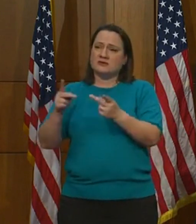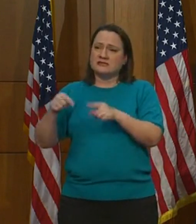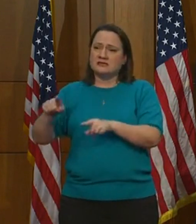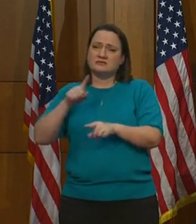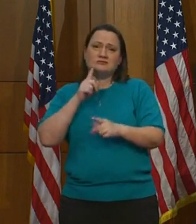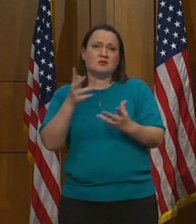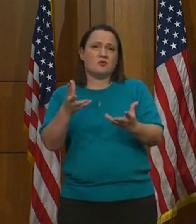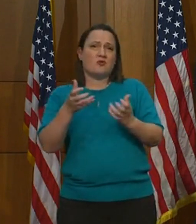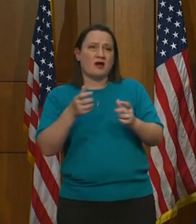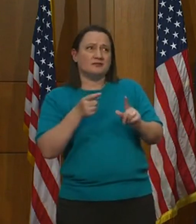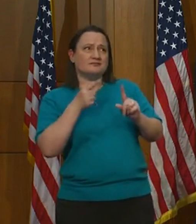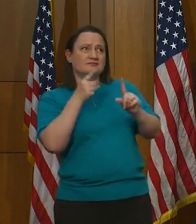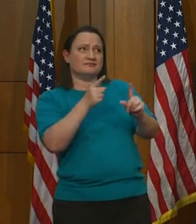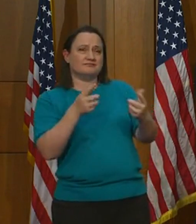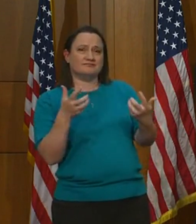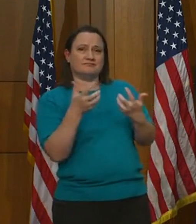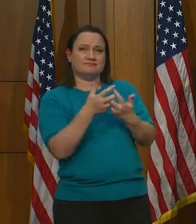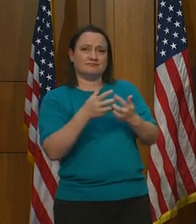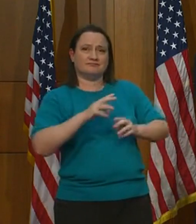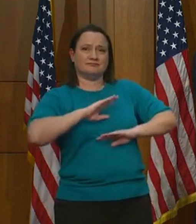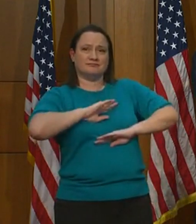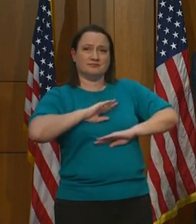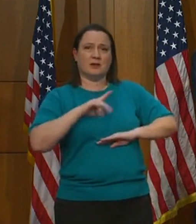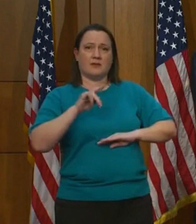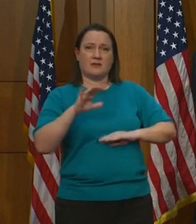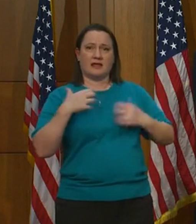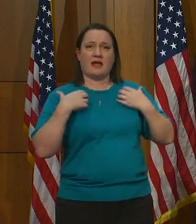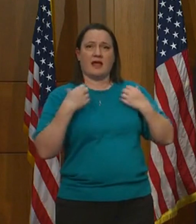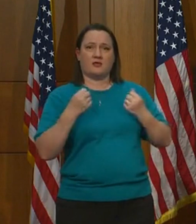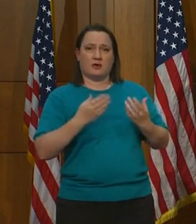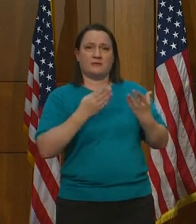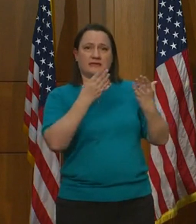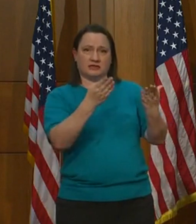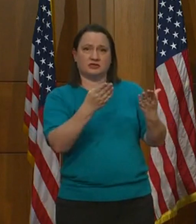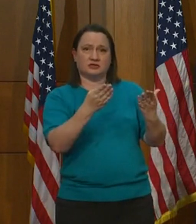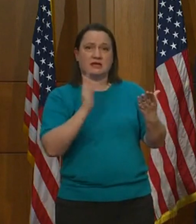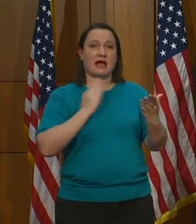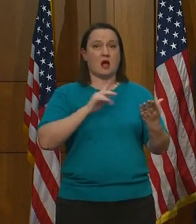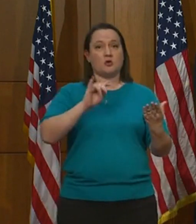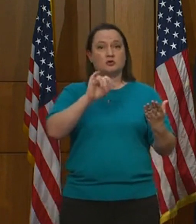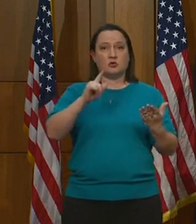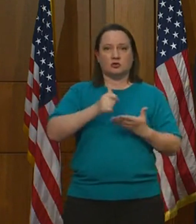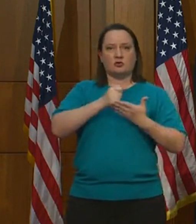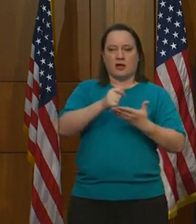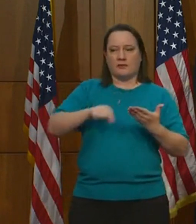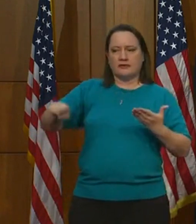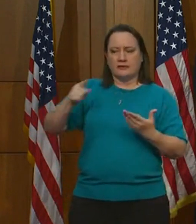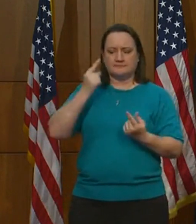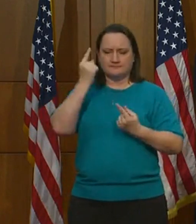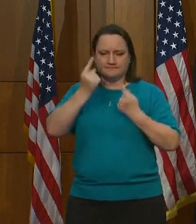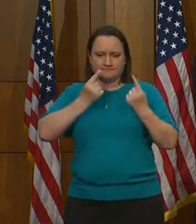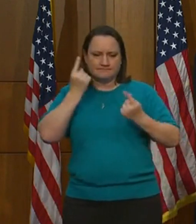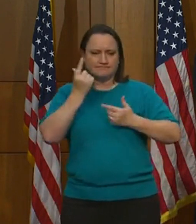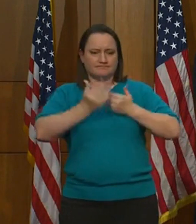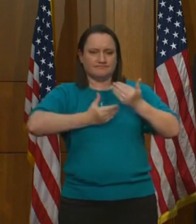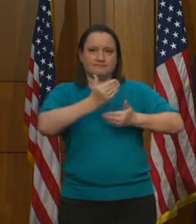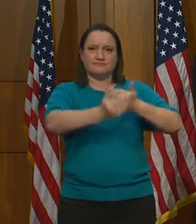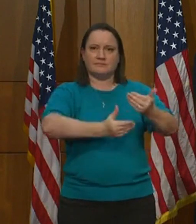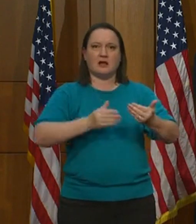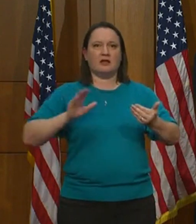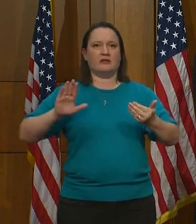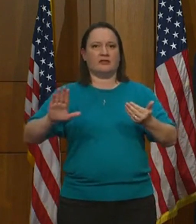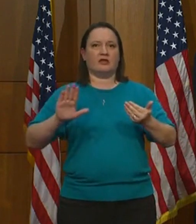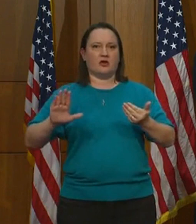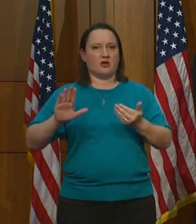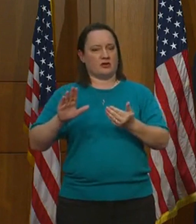recommendations. And the tool and the guidance is just to help them think through that a little bit more systematically. And we encourage our local